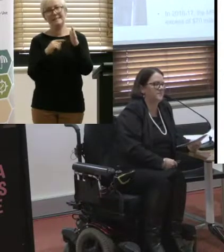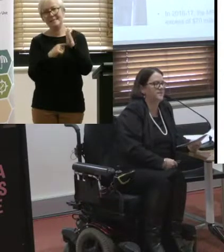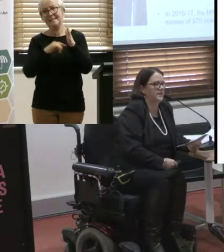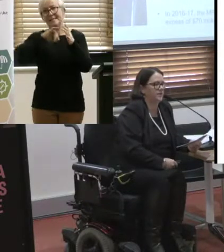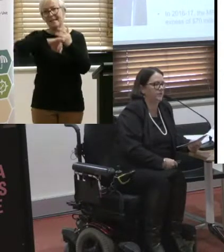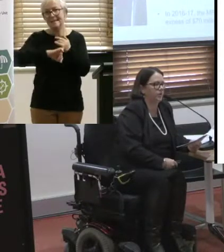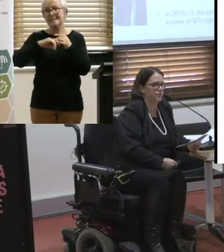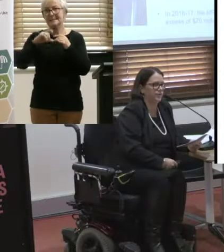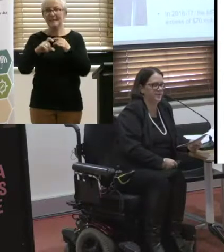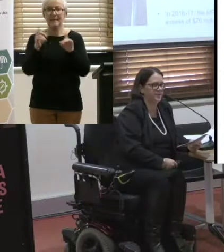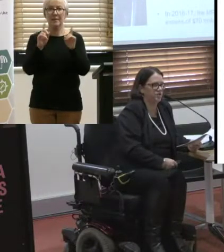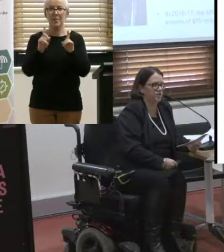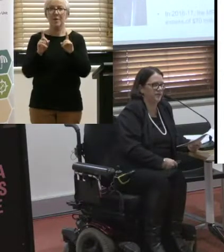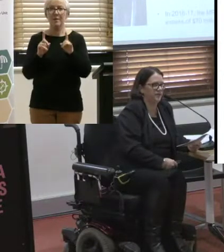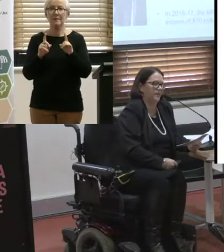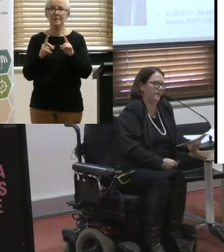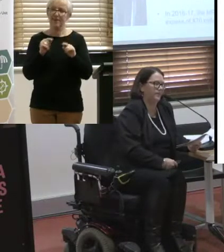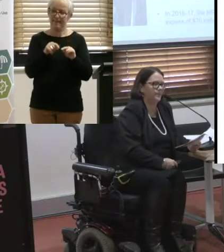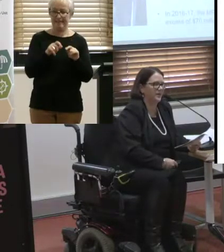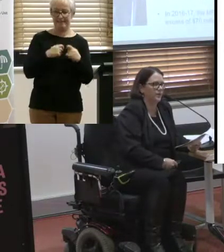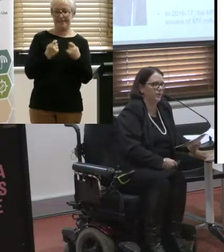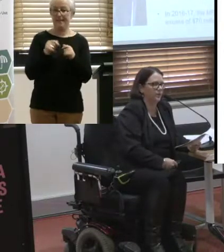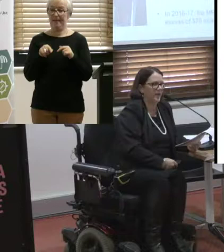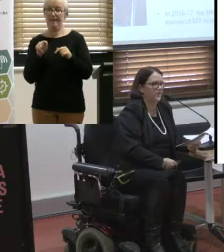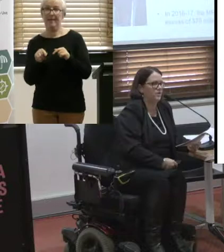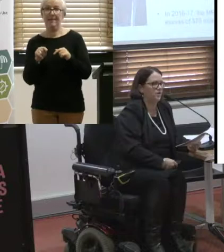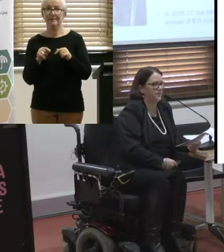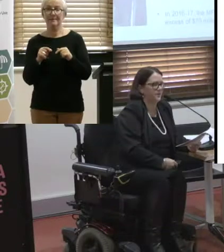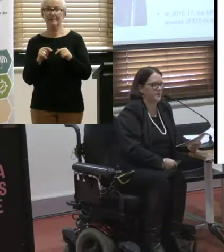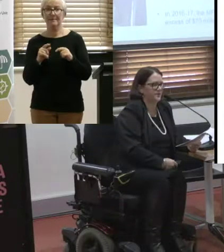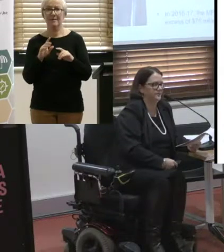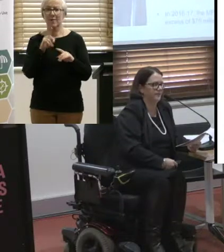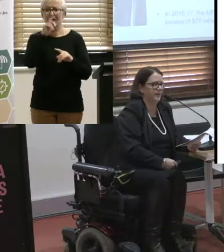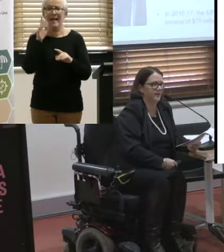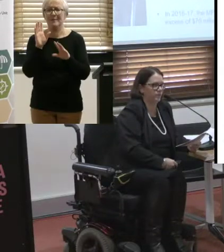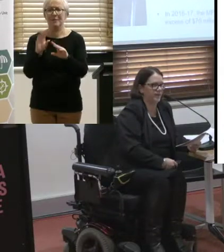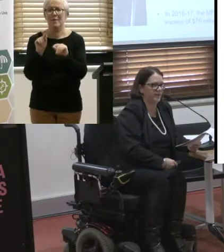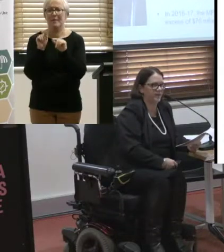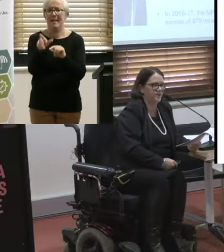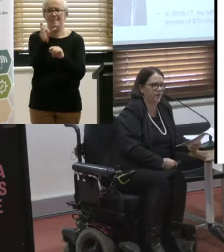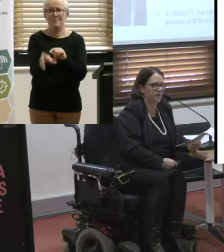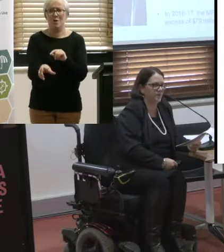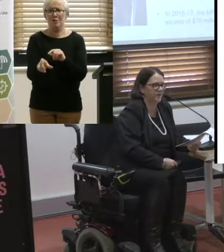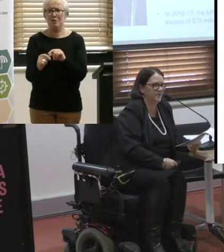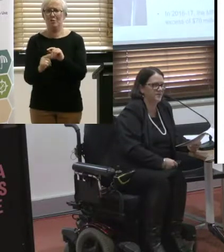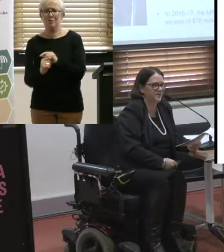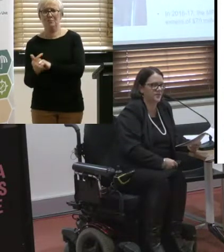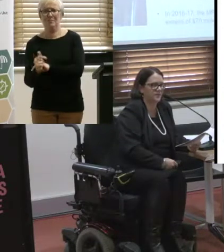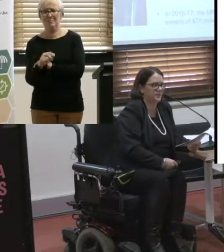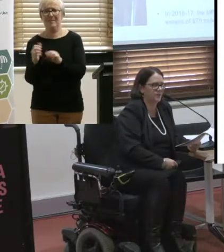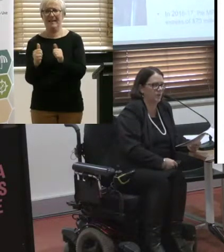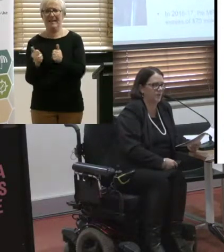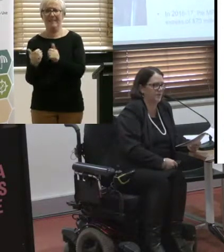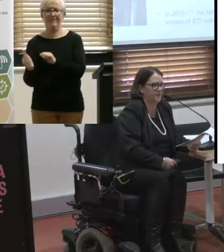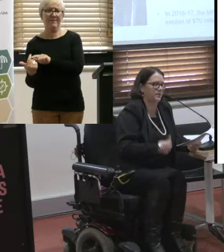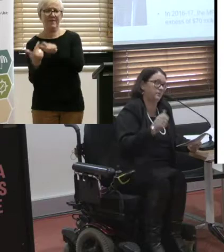the access team who do an amazing job, they're like, well, we can't stop this person getting from where they need to go. This is just,